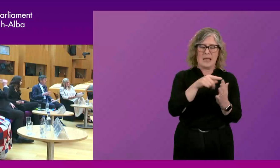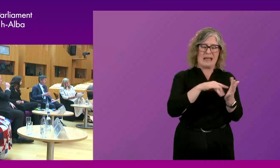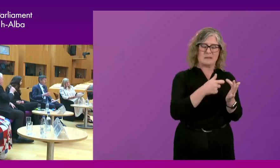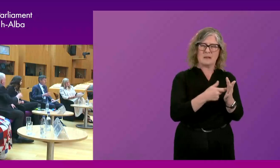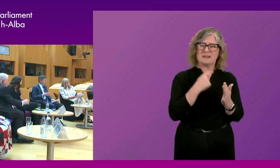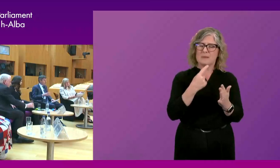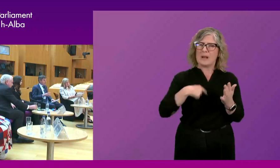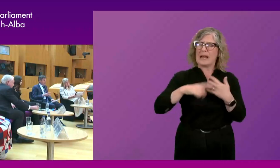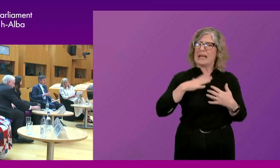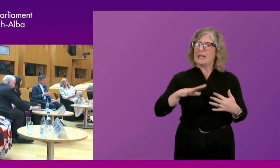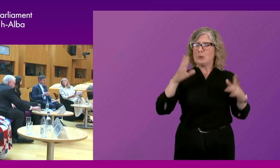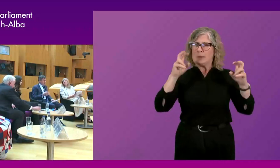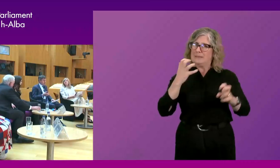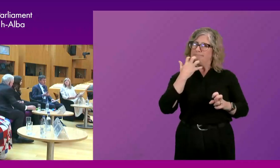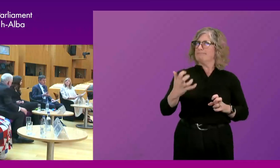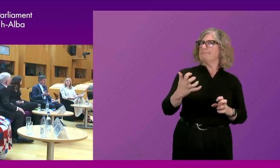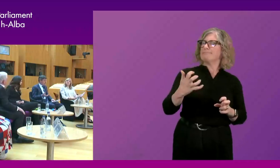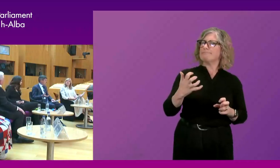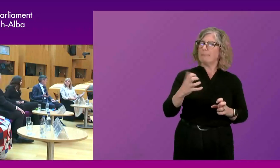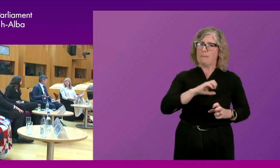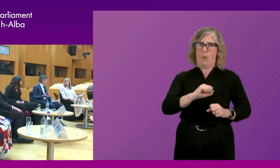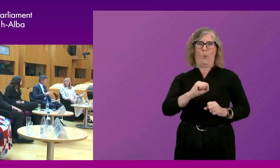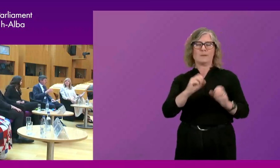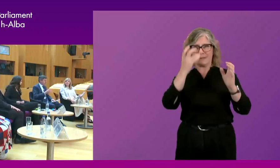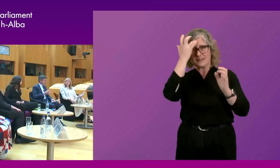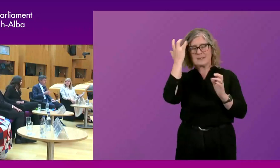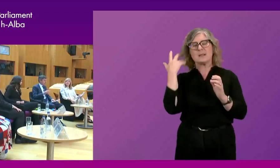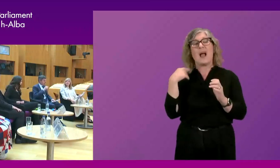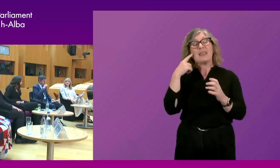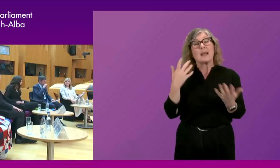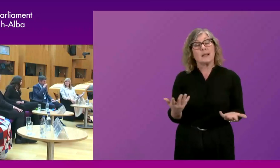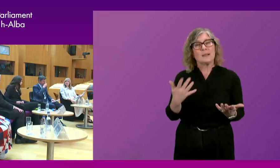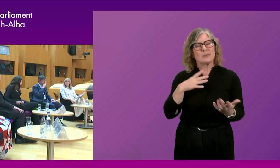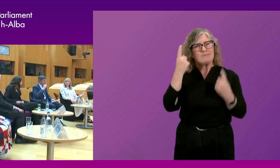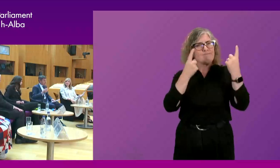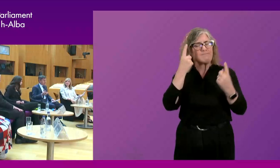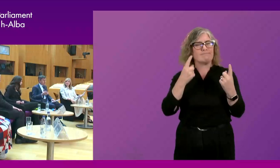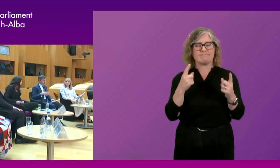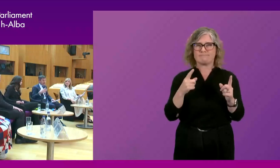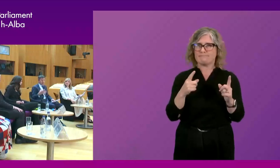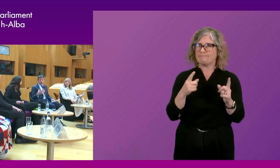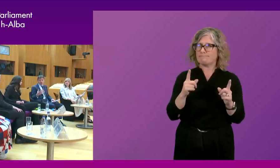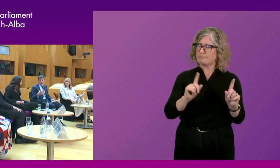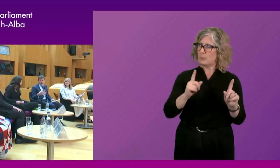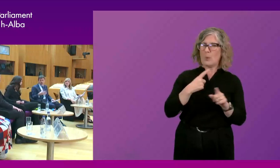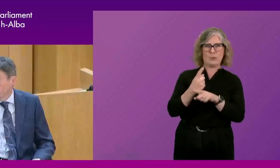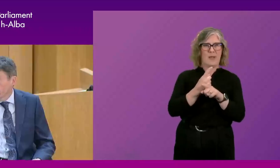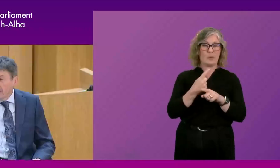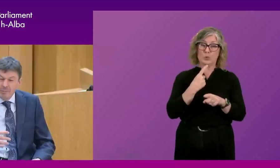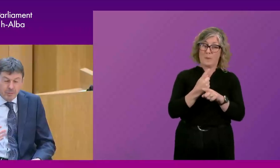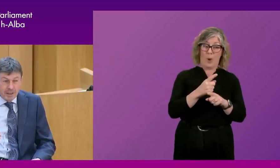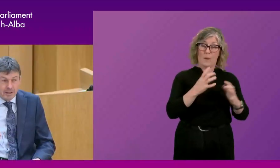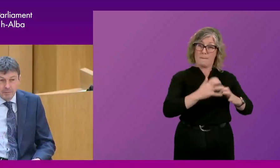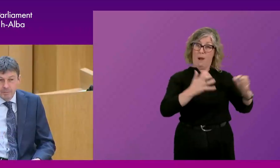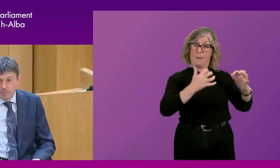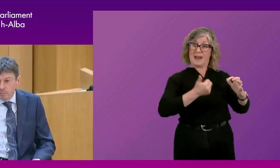I think in the end, the parliament should be judged on what it does for people. More than anything else, I we're talking about, at the moment we're talking about how parliament operates, but